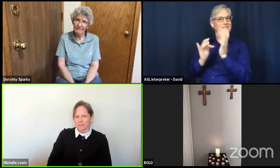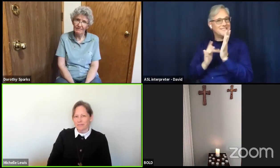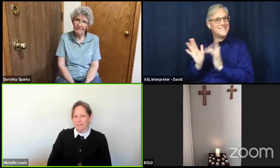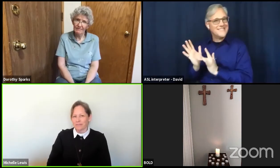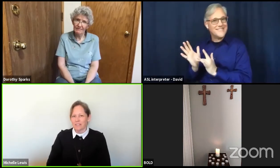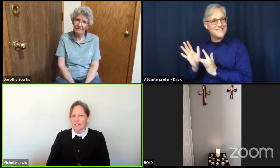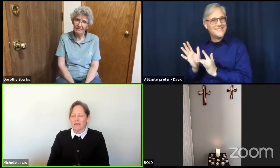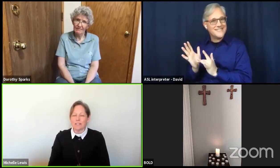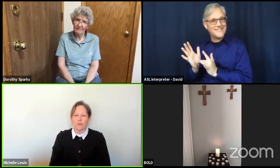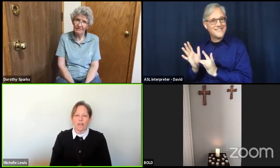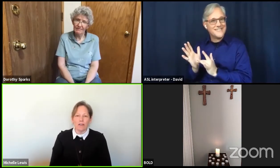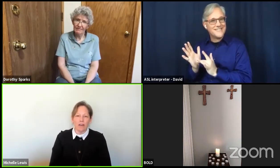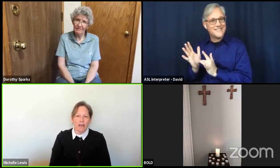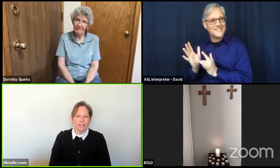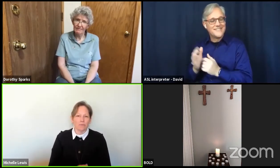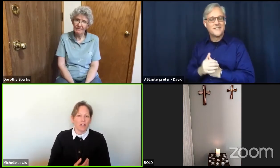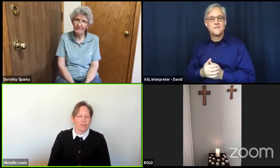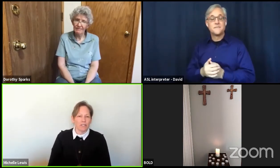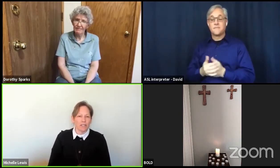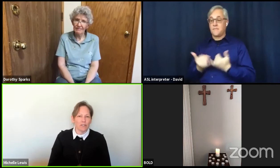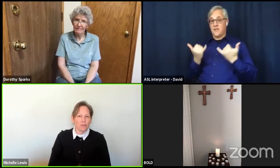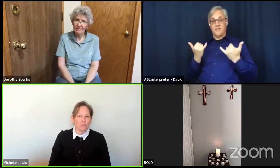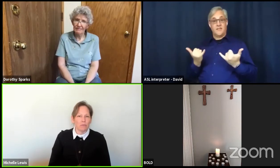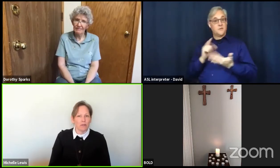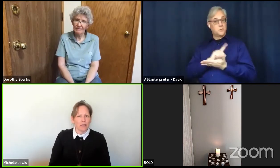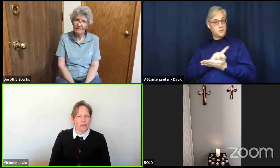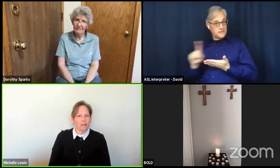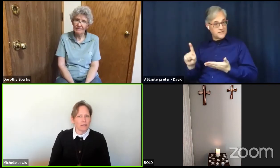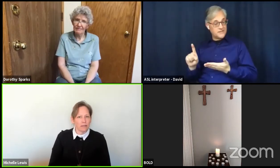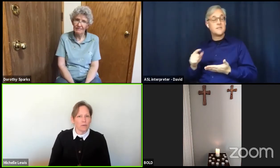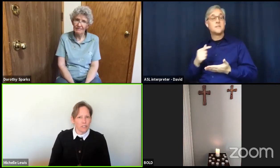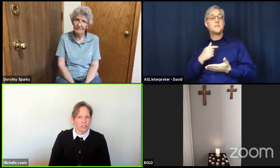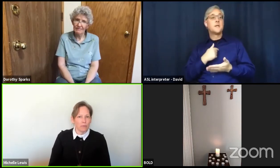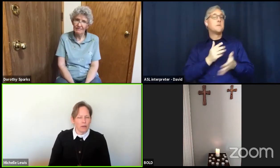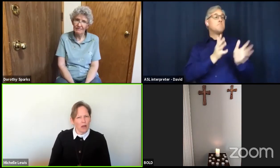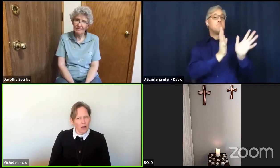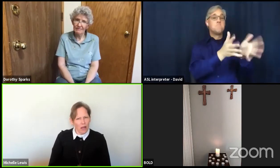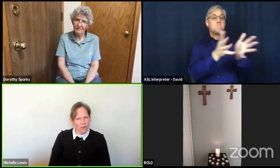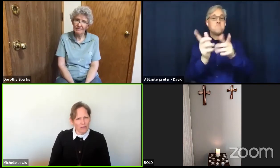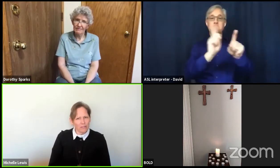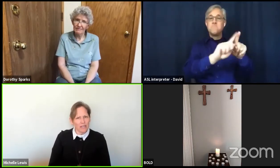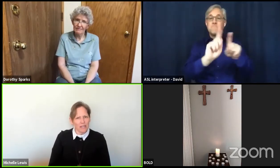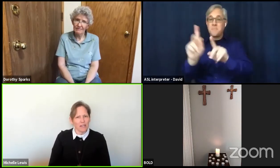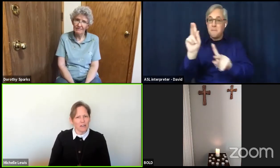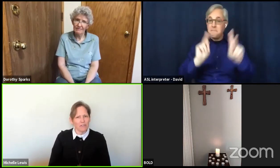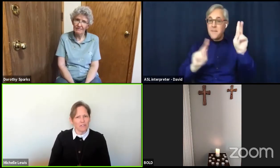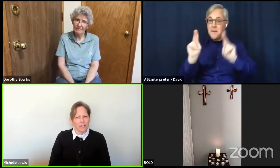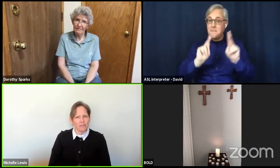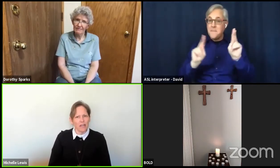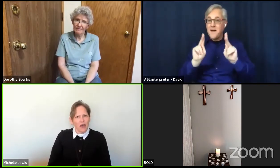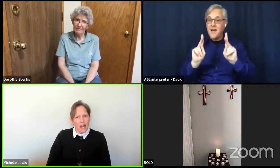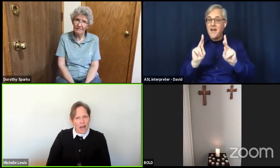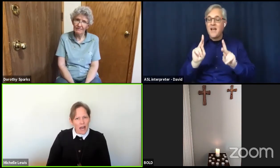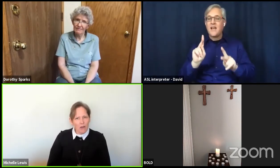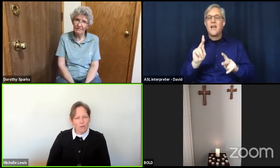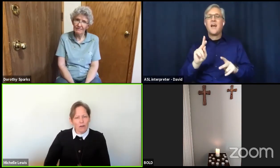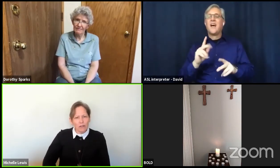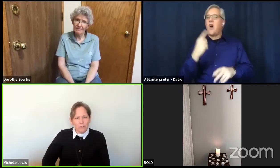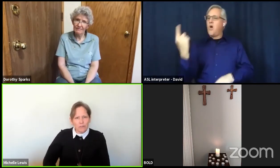This week I've had some conversations with people. And the question about how are you taking care of yourselves? How are you spending